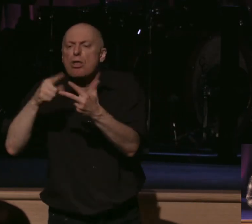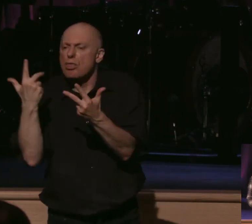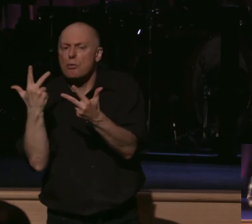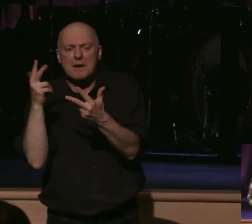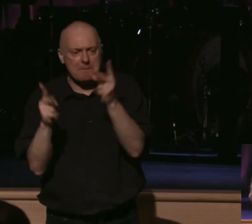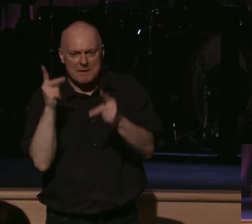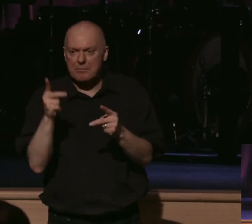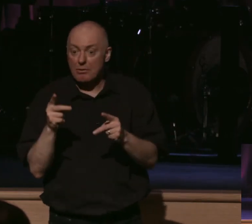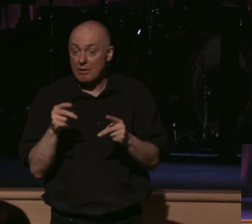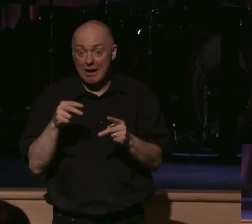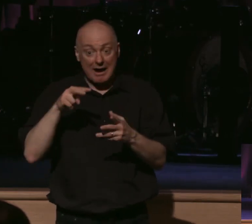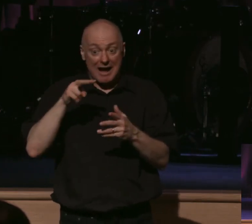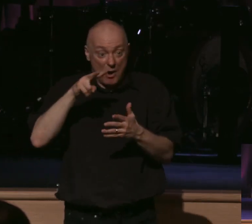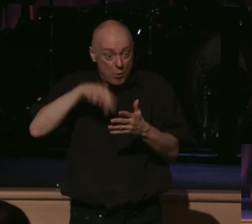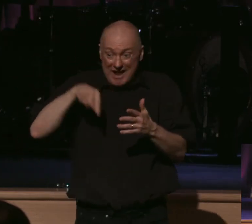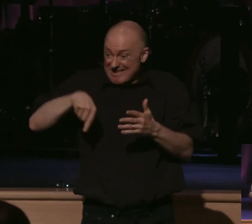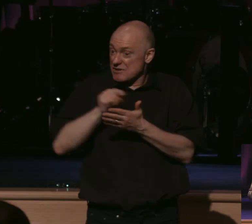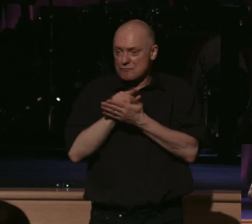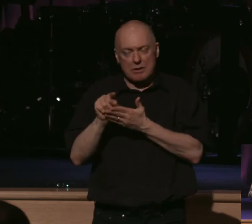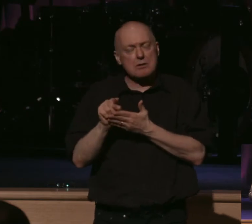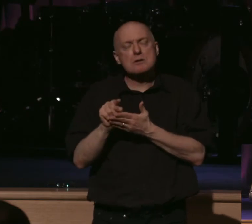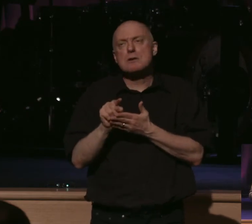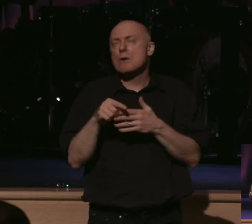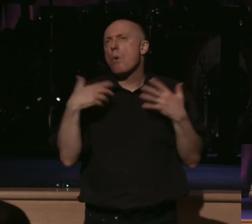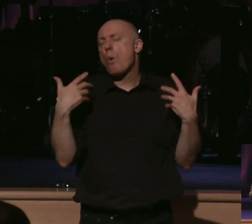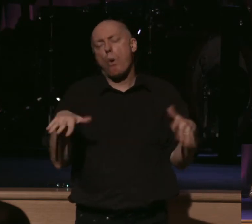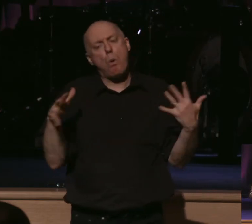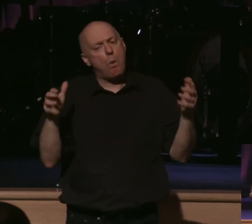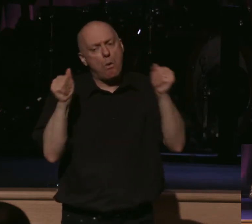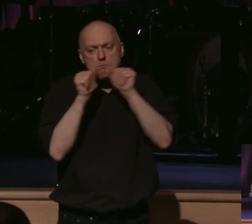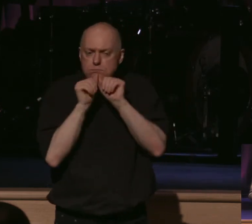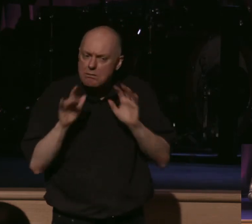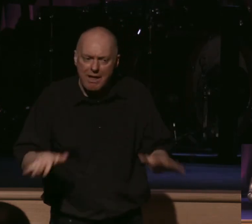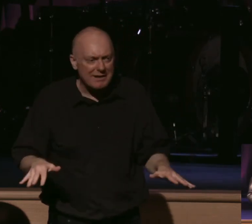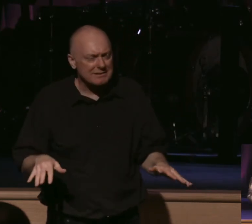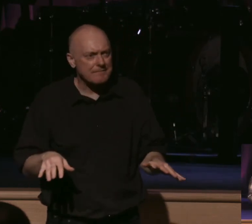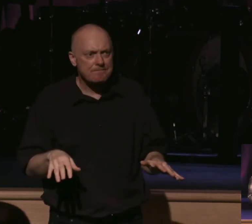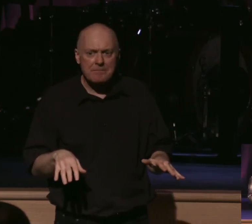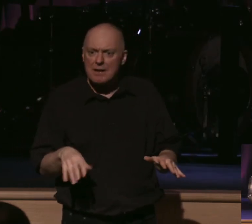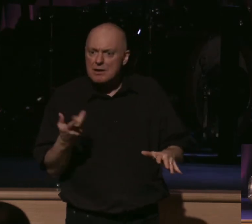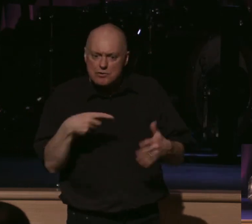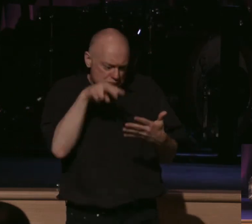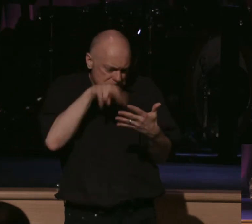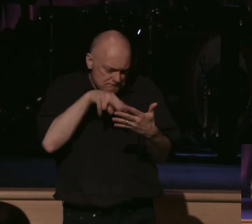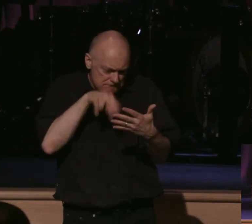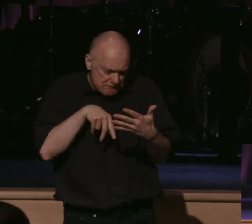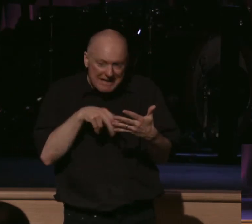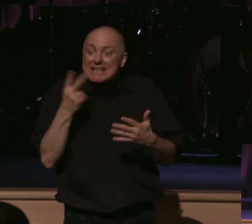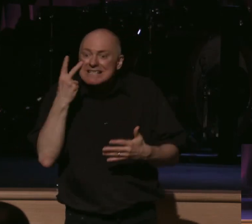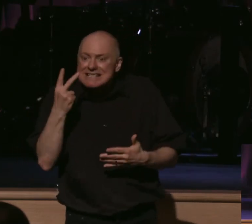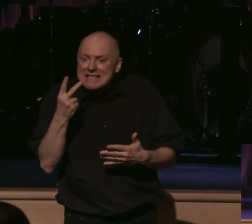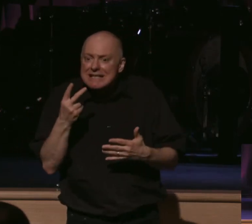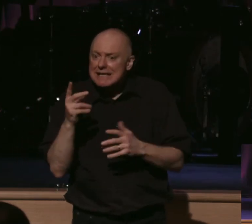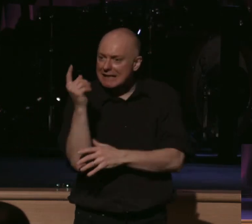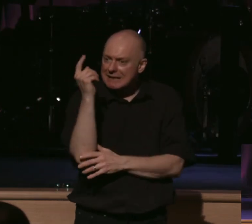so, I just re-read it this week, most of it, so blessed. It's one of those books where you just see these lives giving themselves